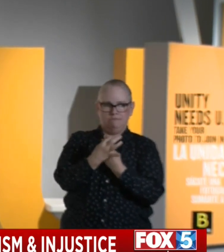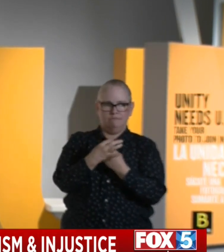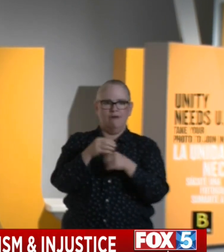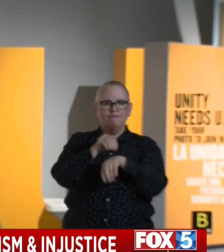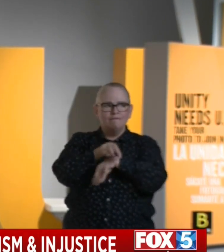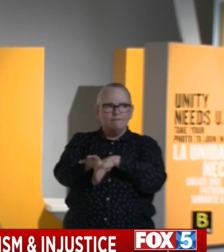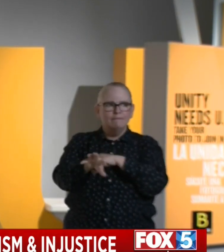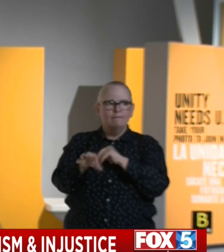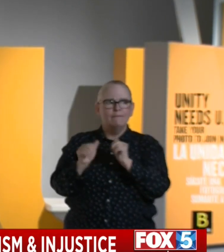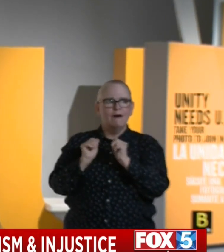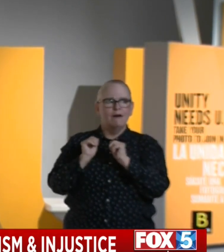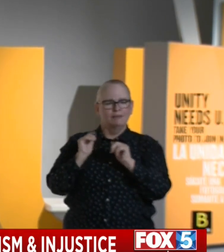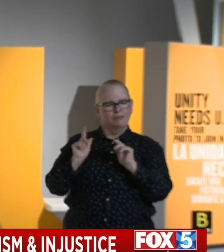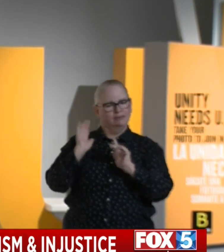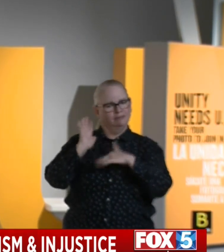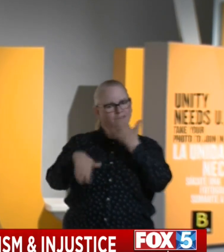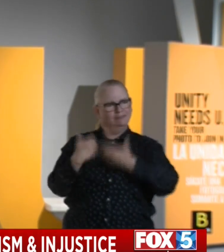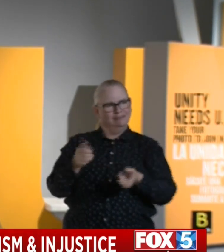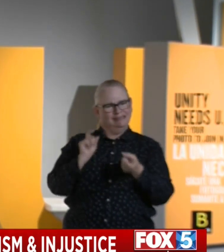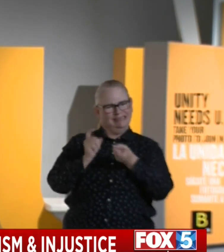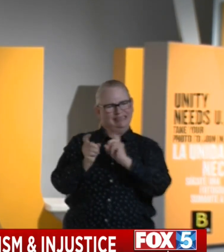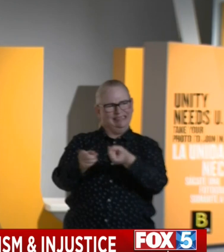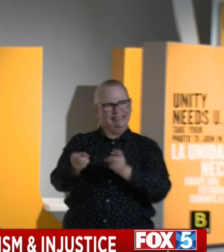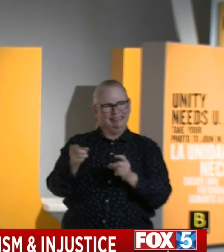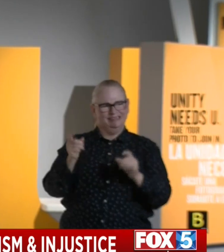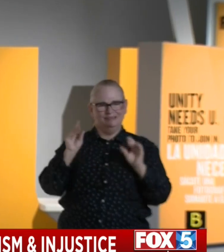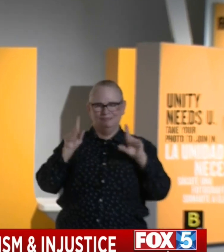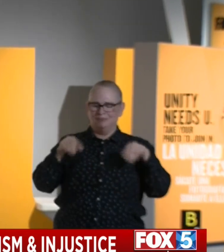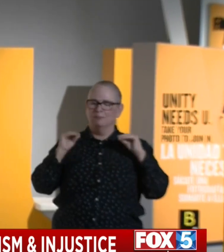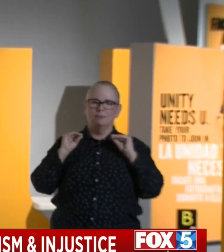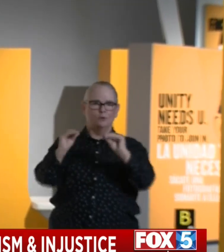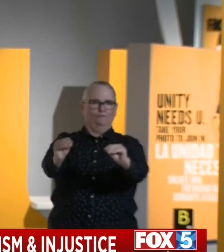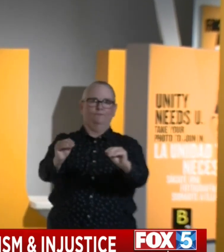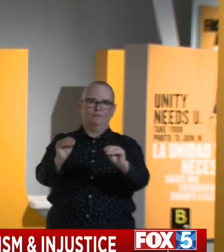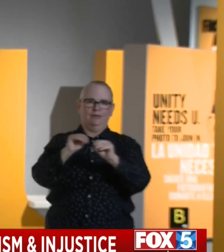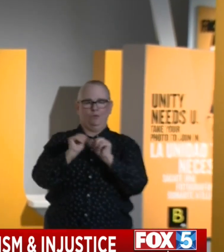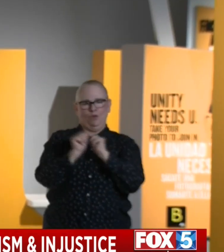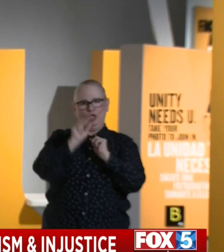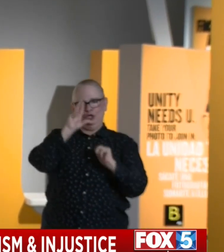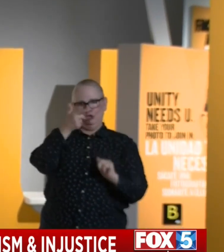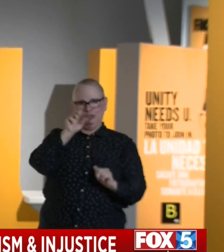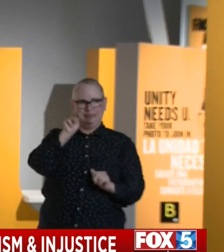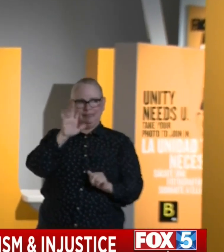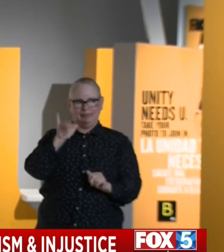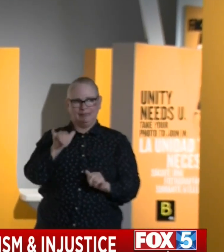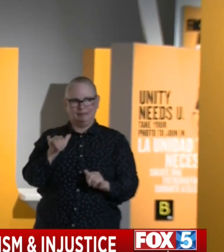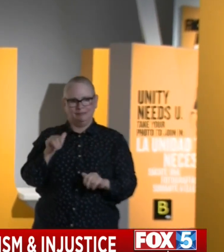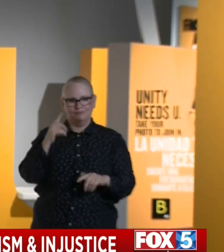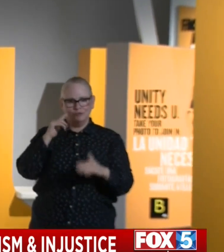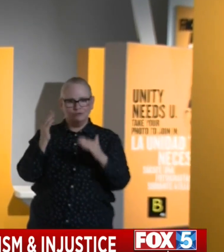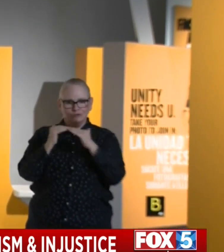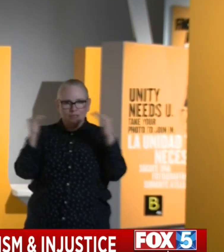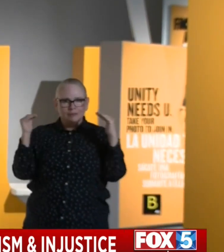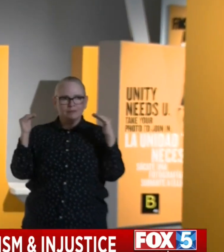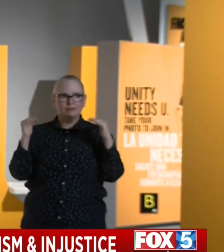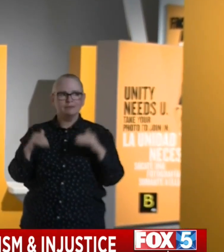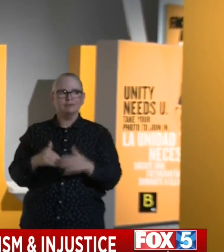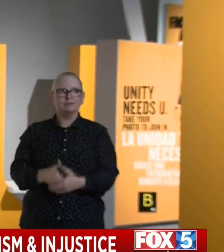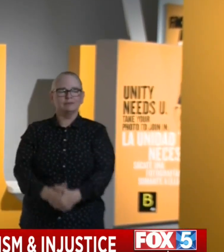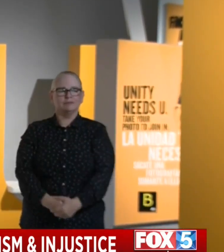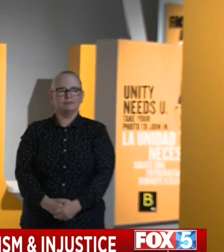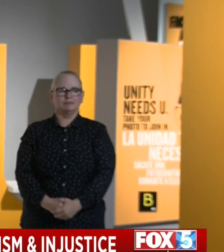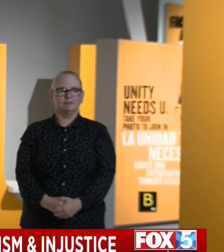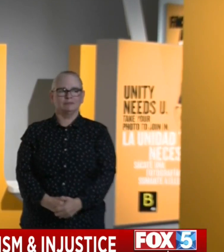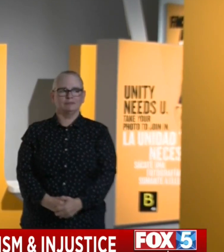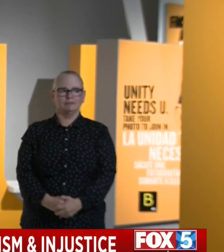that's needed at this moment to move in a direction that does justice to those cries that we are